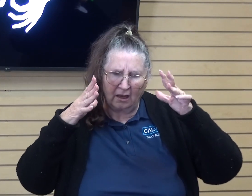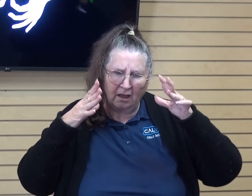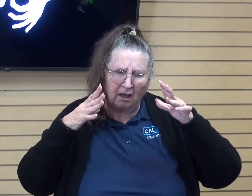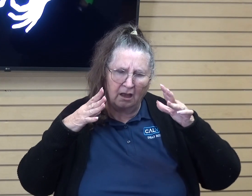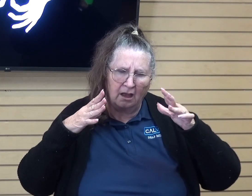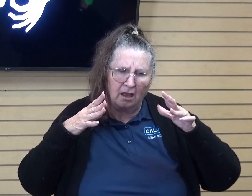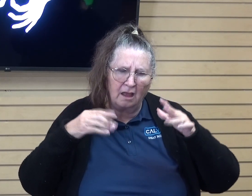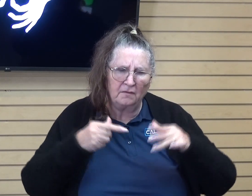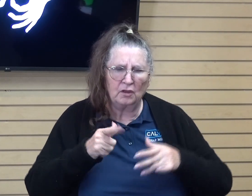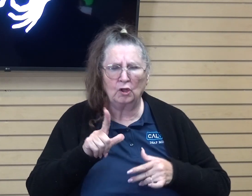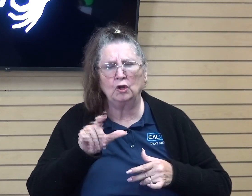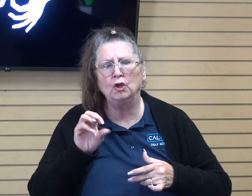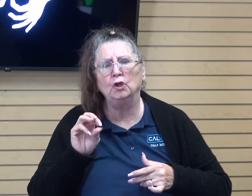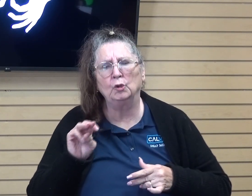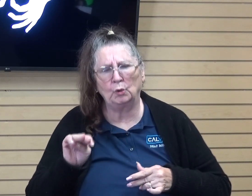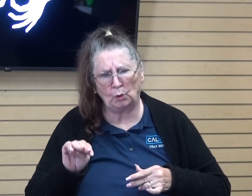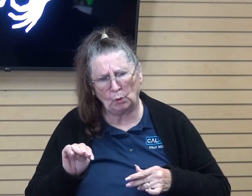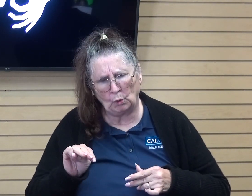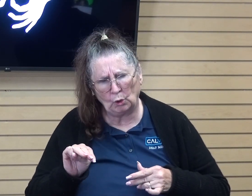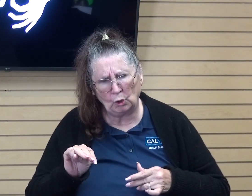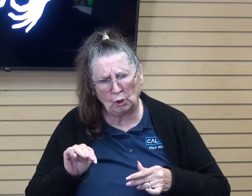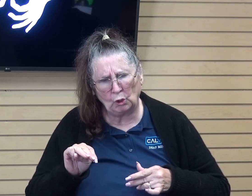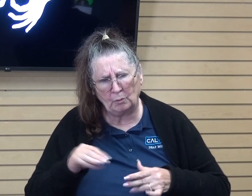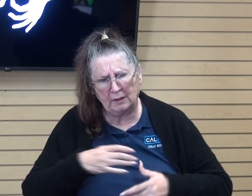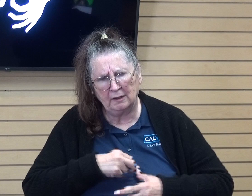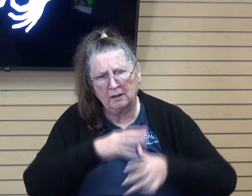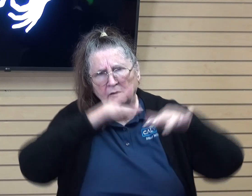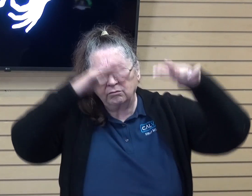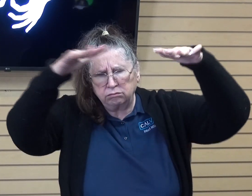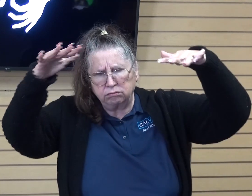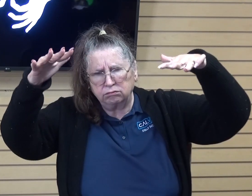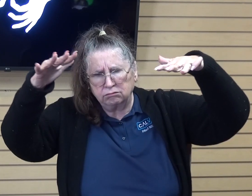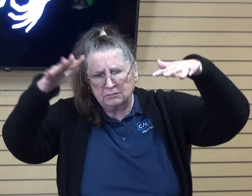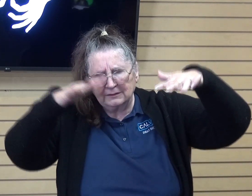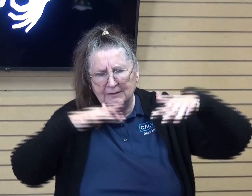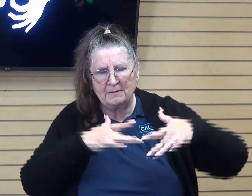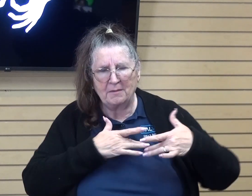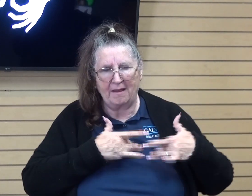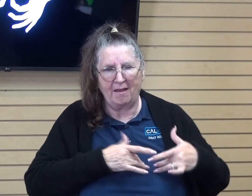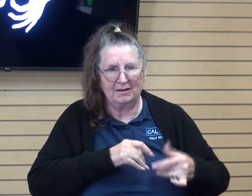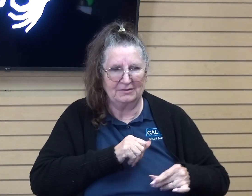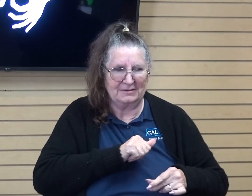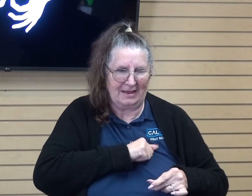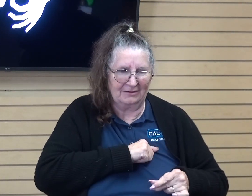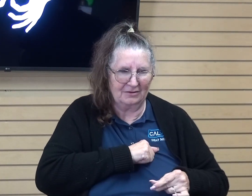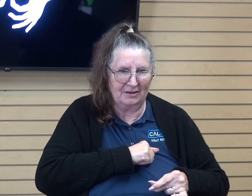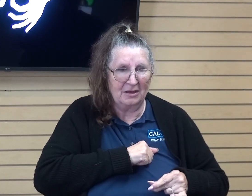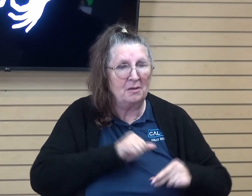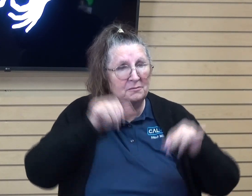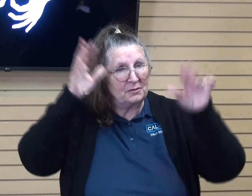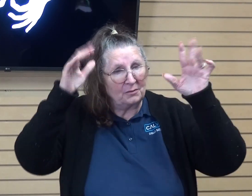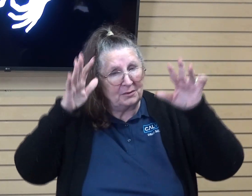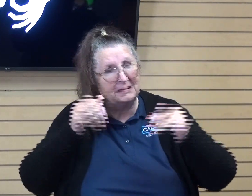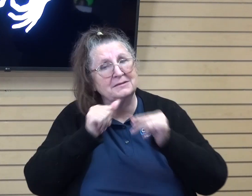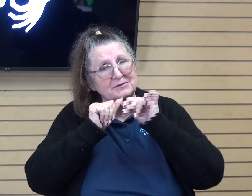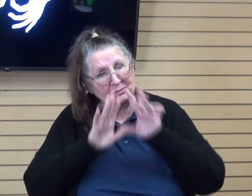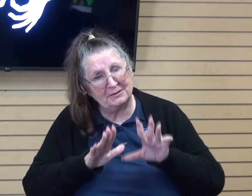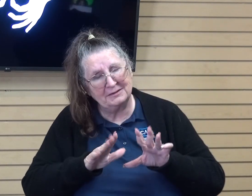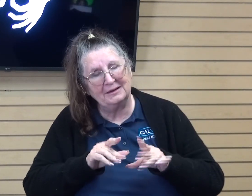need the rain, but I'm sick of it. And that's my heart's attitude. But the rain is a blessing if that's what the Lord